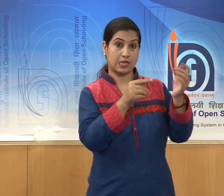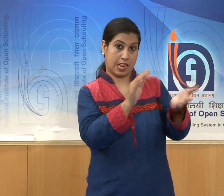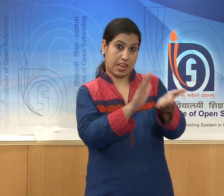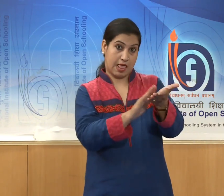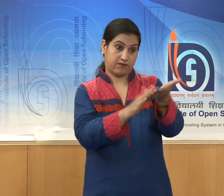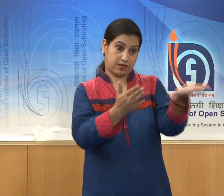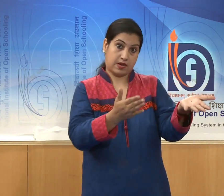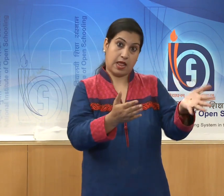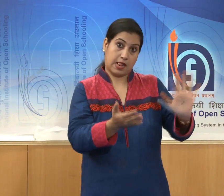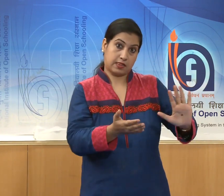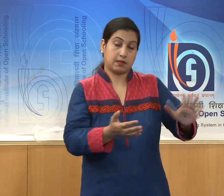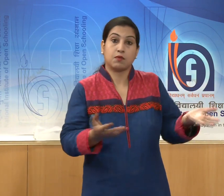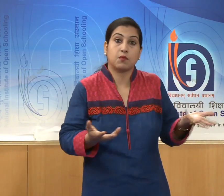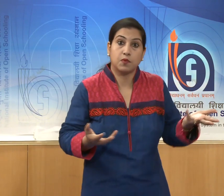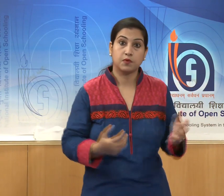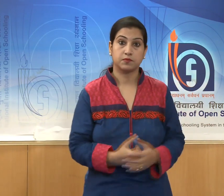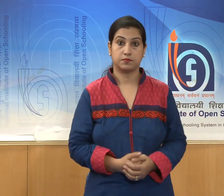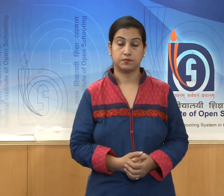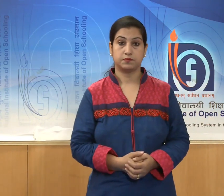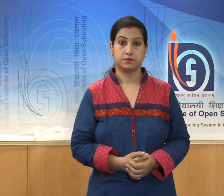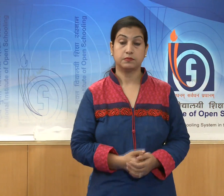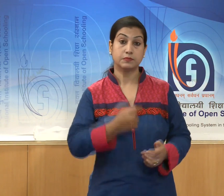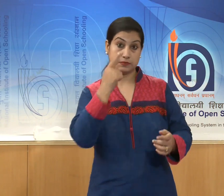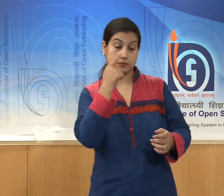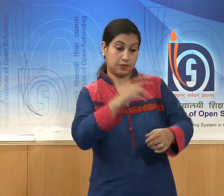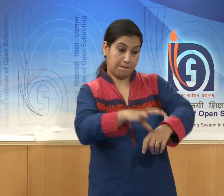she has bangles